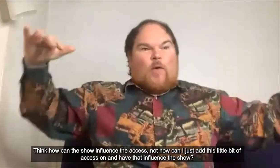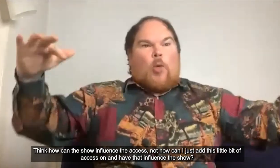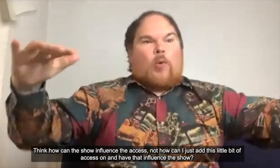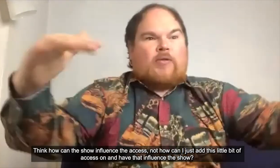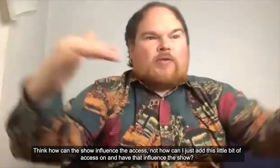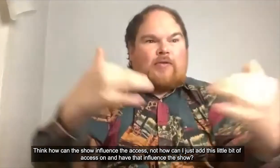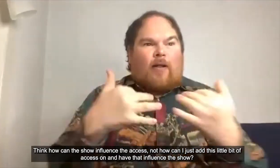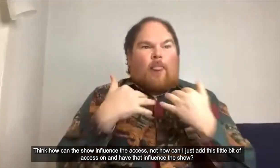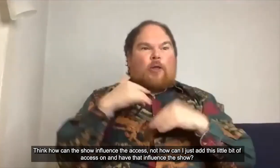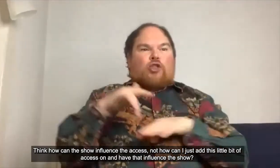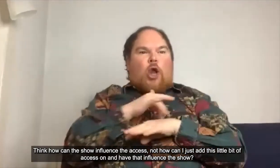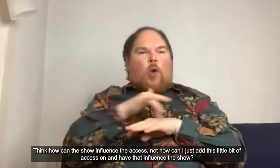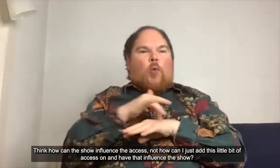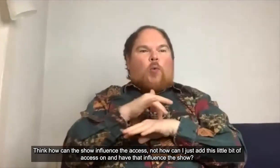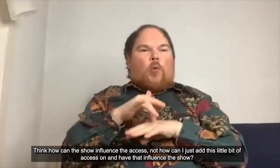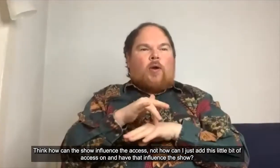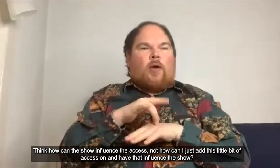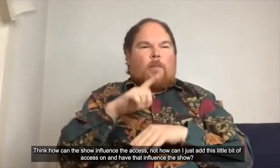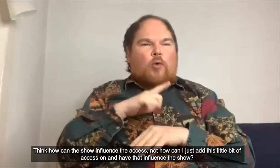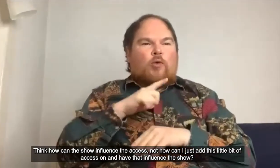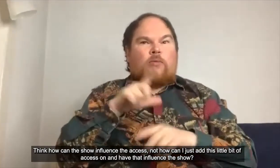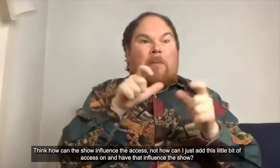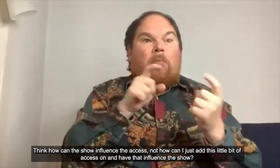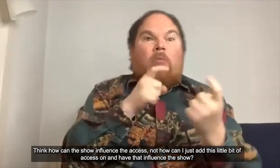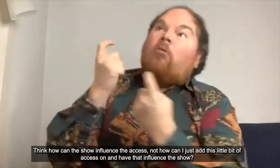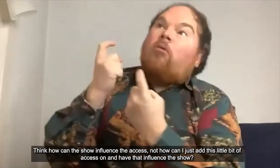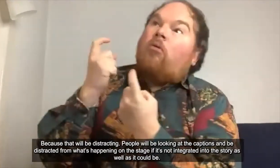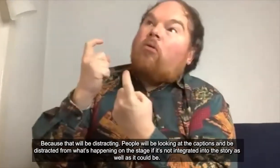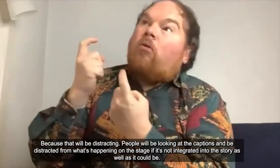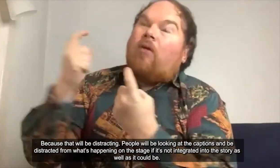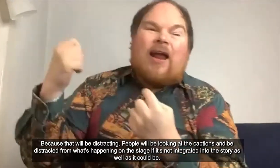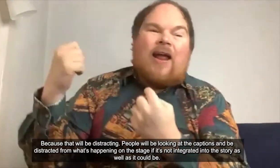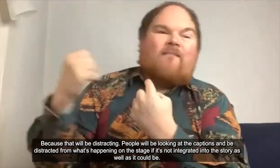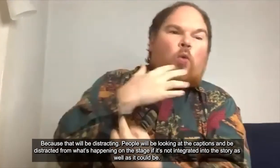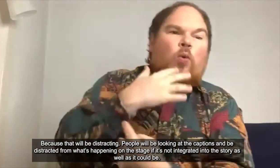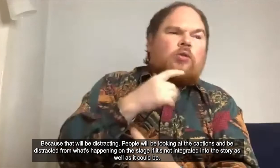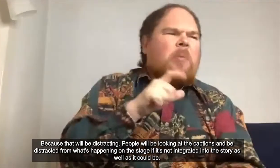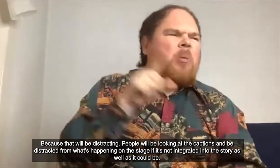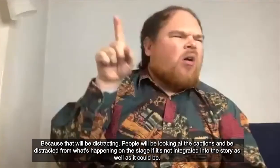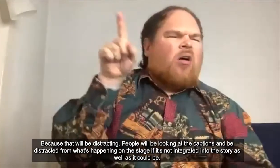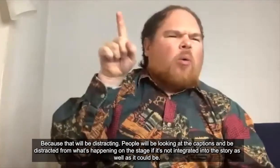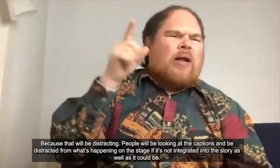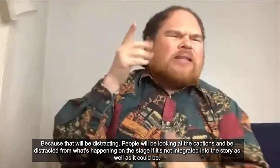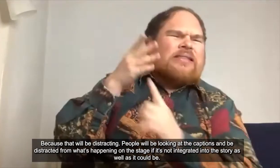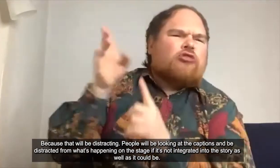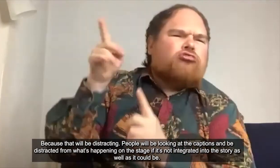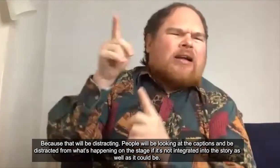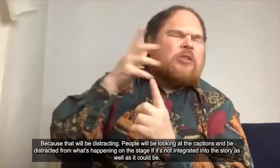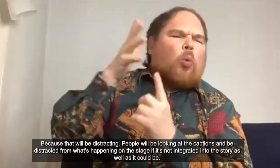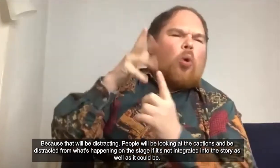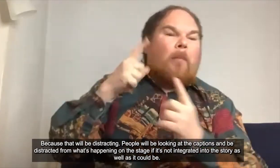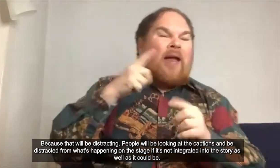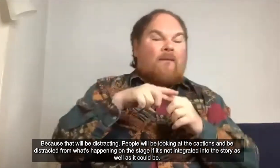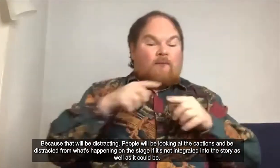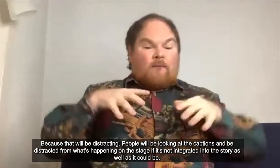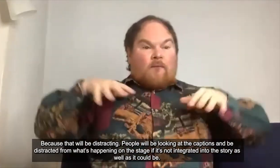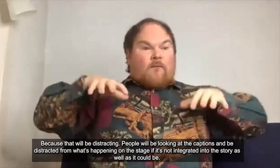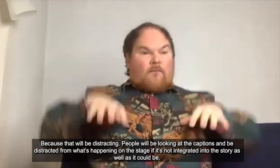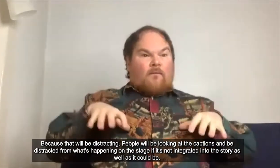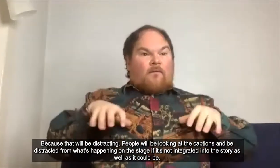access on and have that influence the show because that will be distracting people will be looking at the captions and